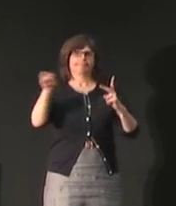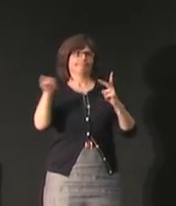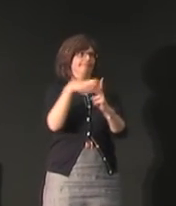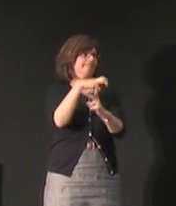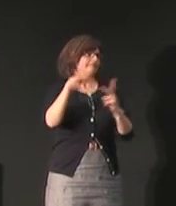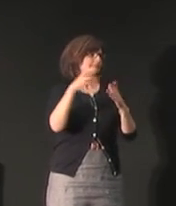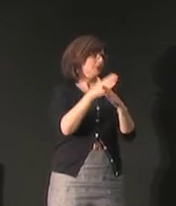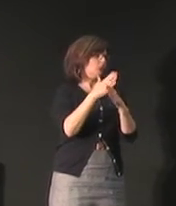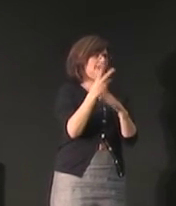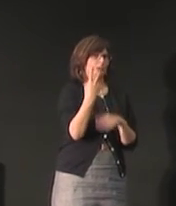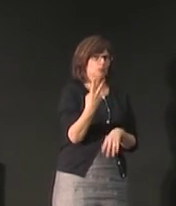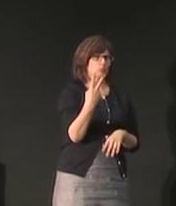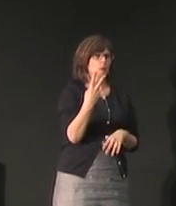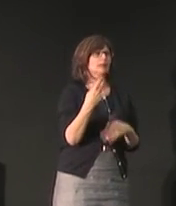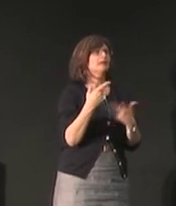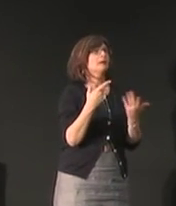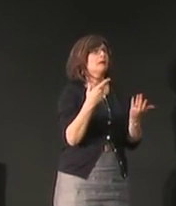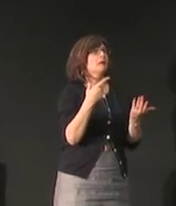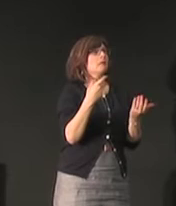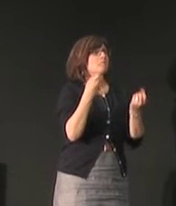and they can easily navigate between the two